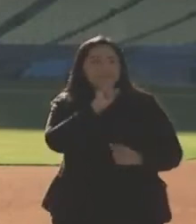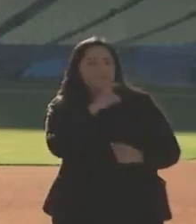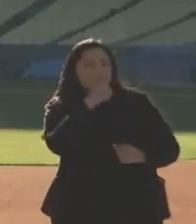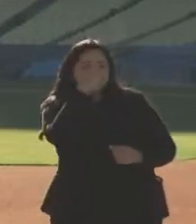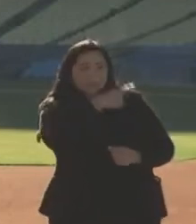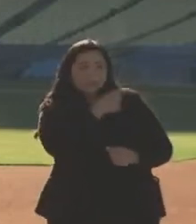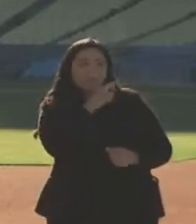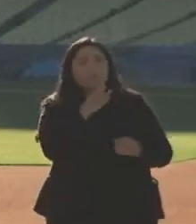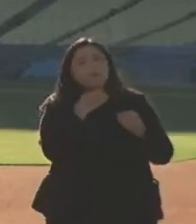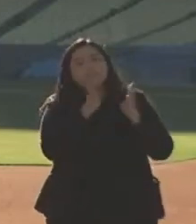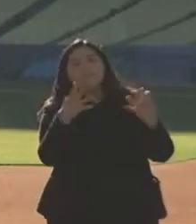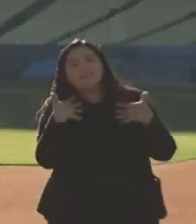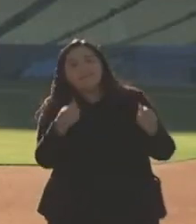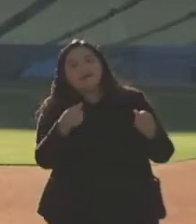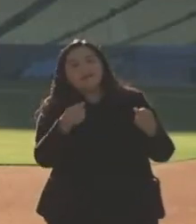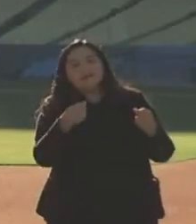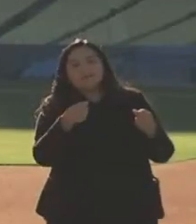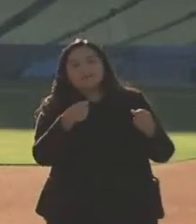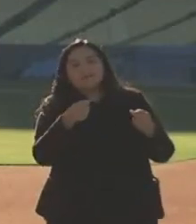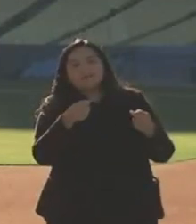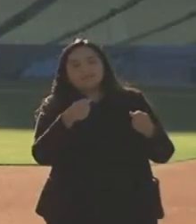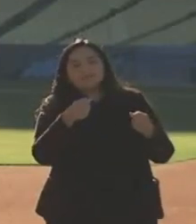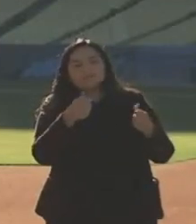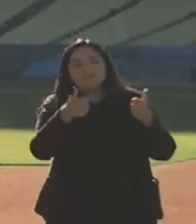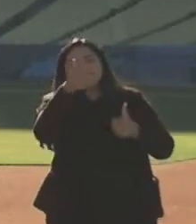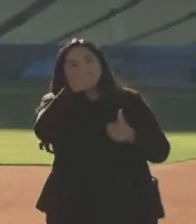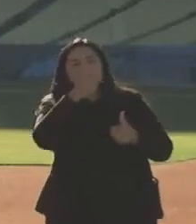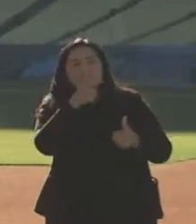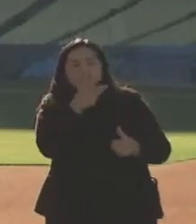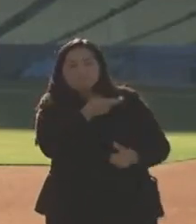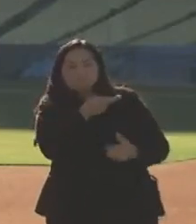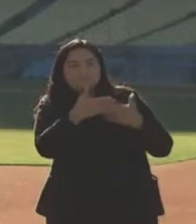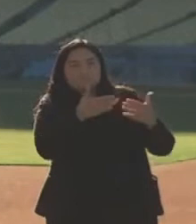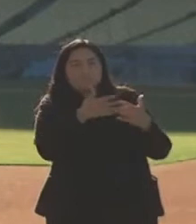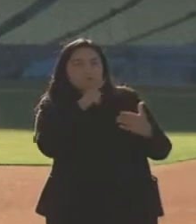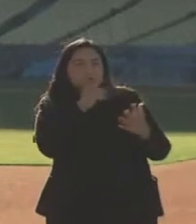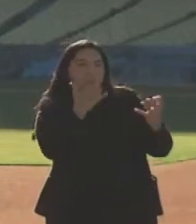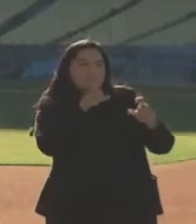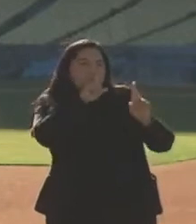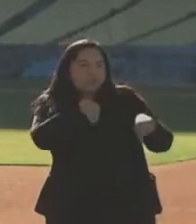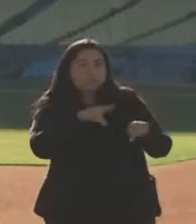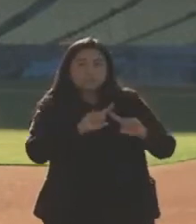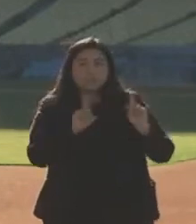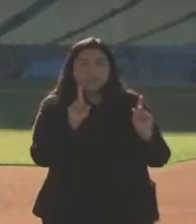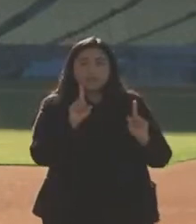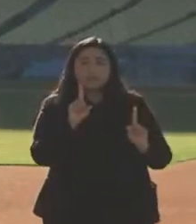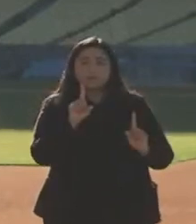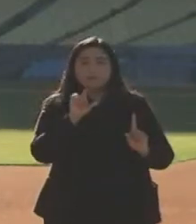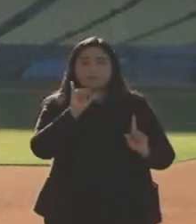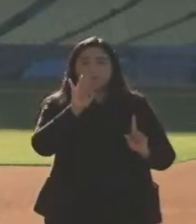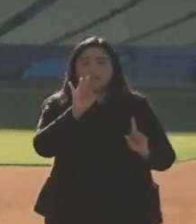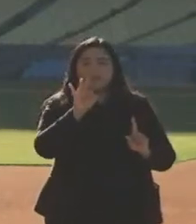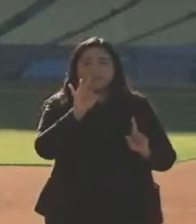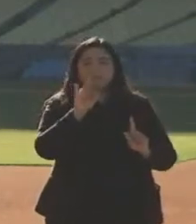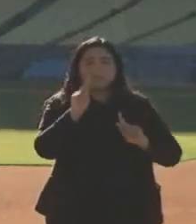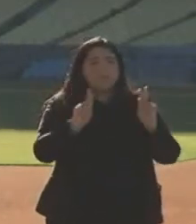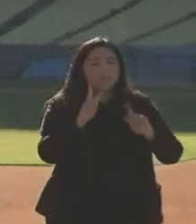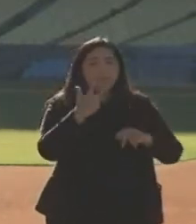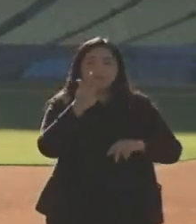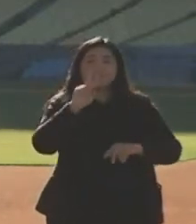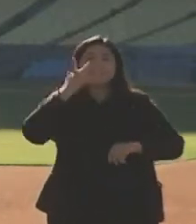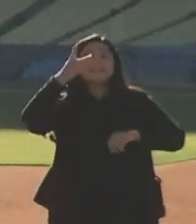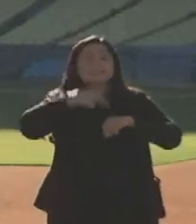official, whoever feels more comfortable answering. If necessary, if people do not get their second dose